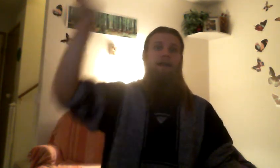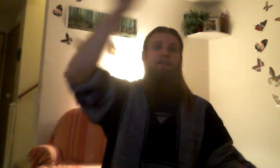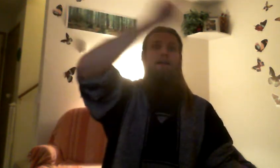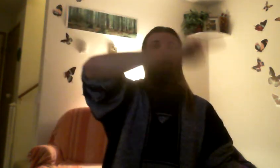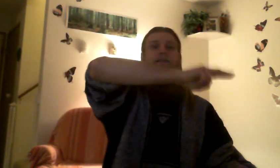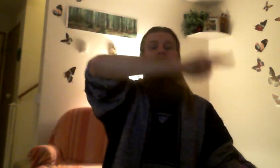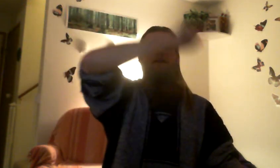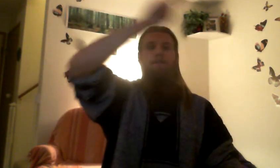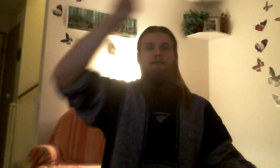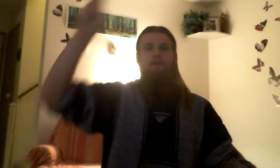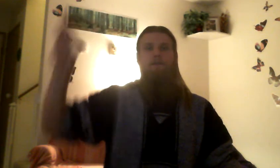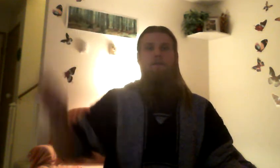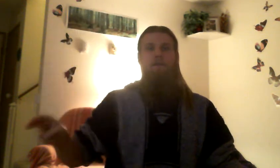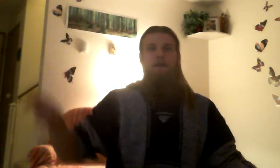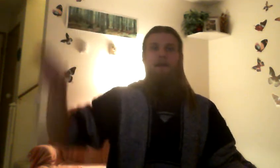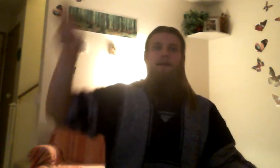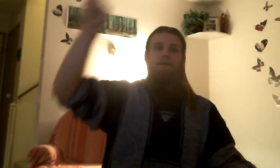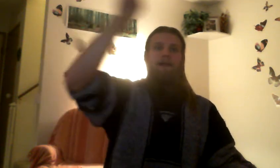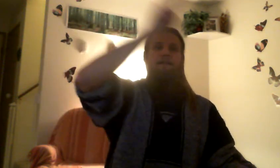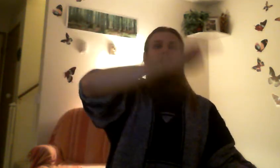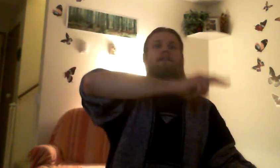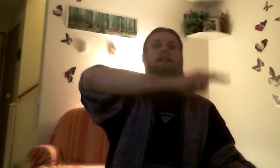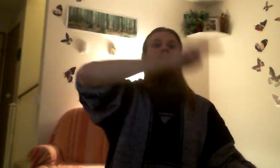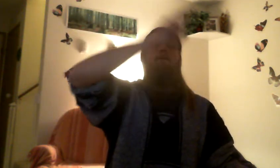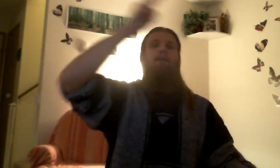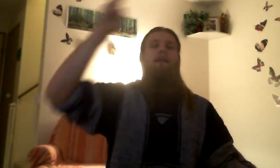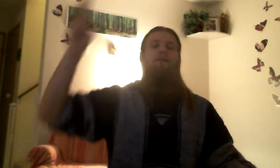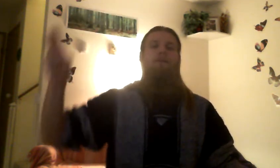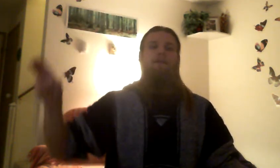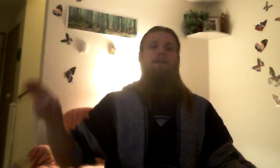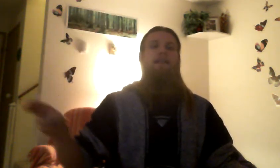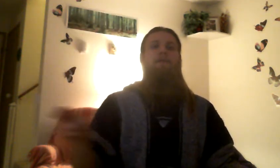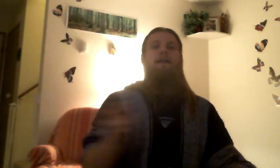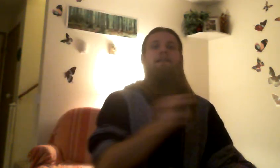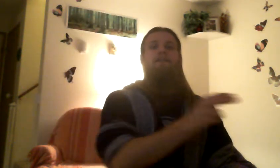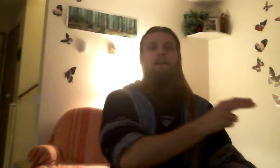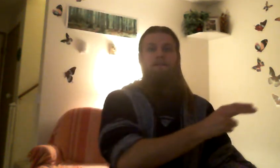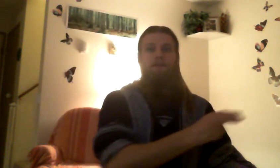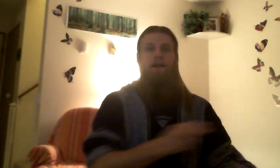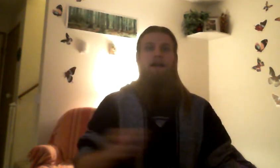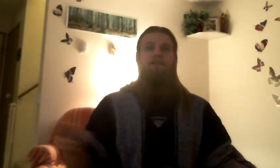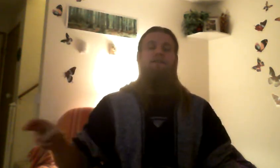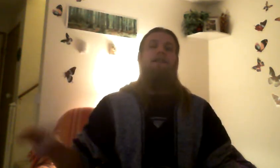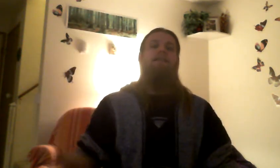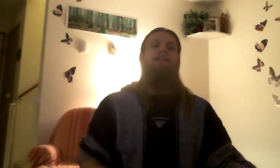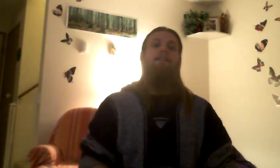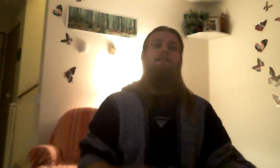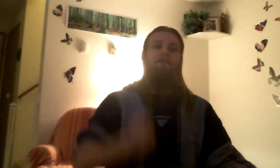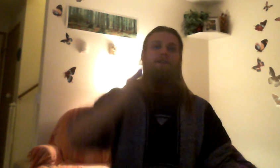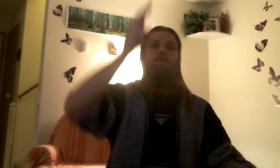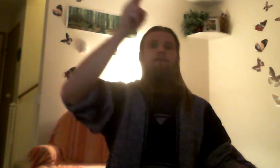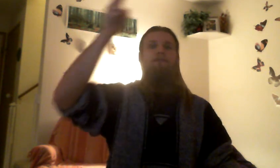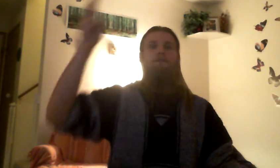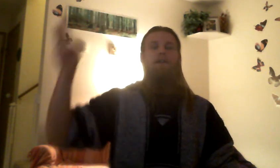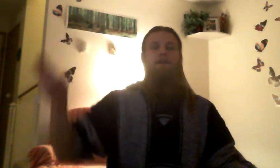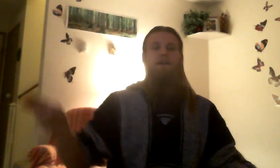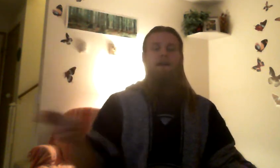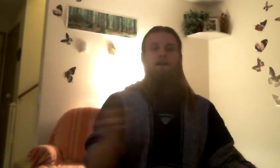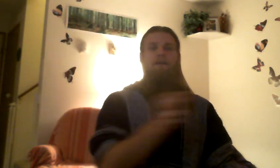your cataracts. So, um, that'll definitely help. It'll help with the stabilizing effect of your eyes so that it's easier for you to, um,